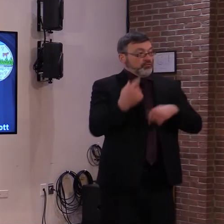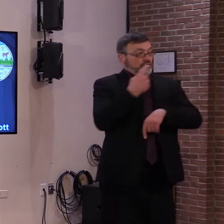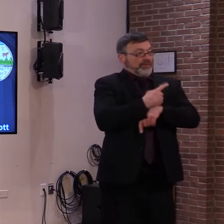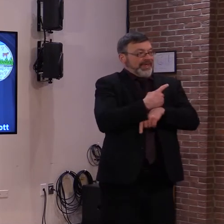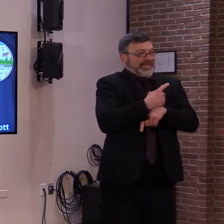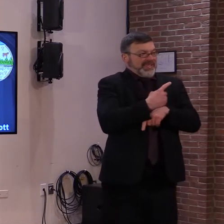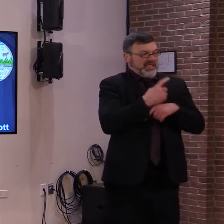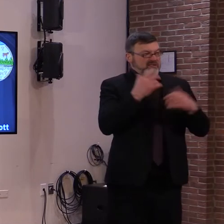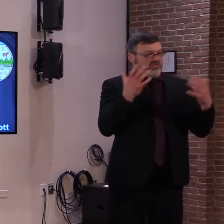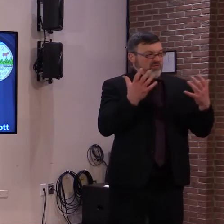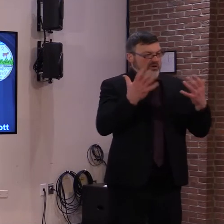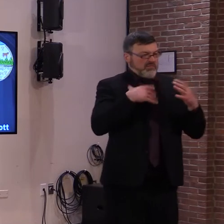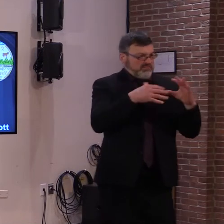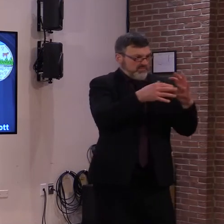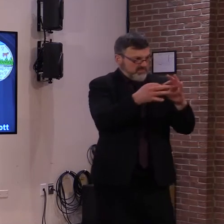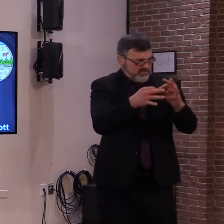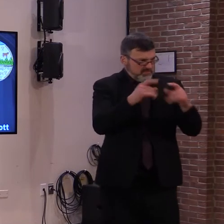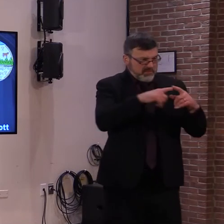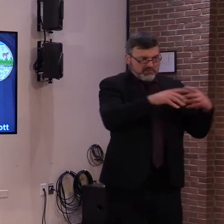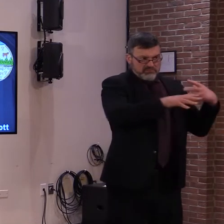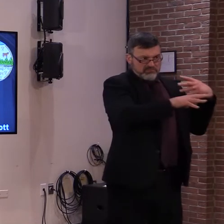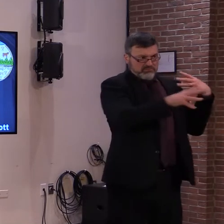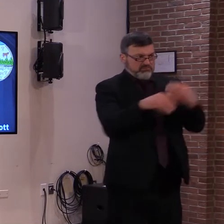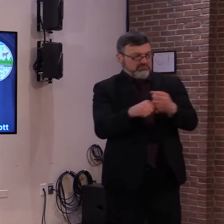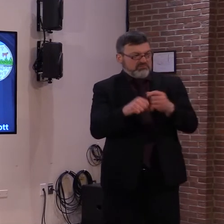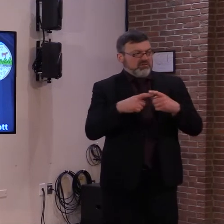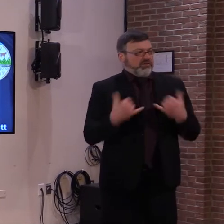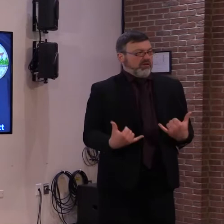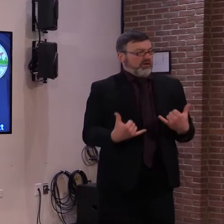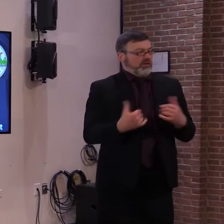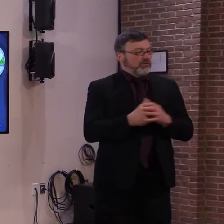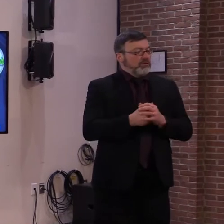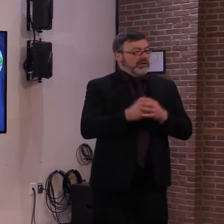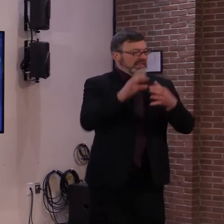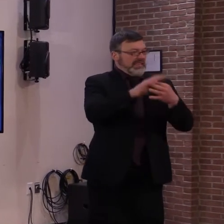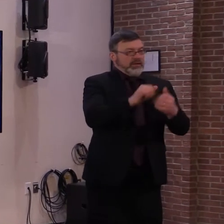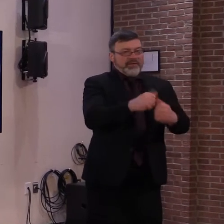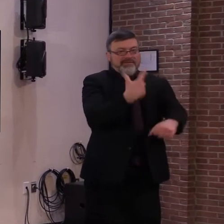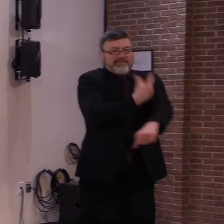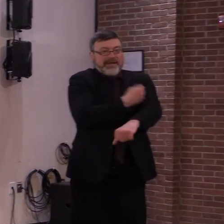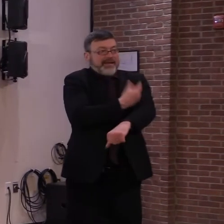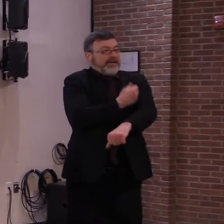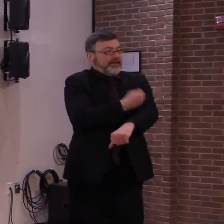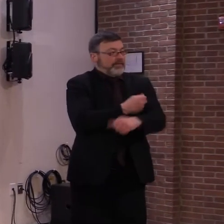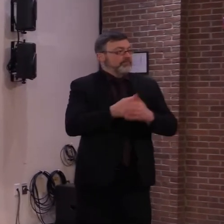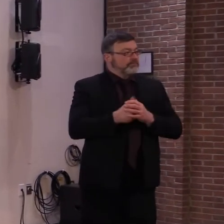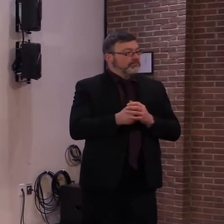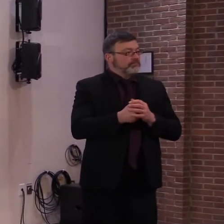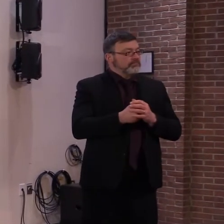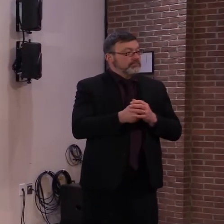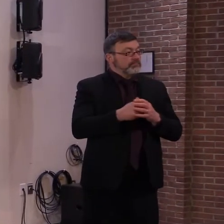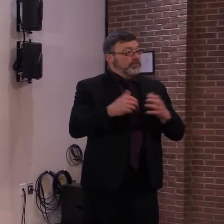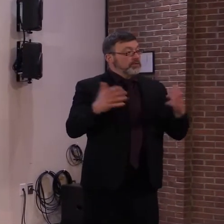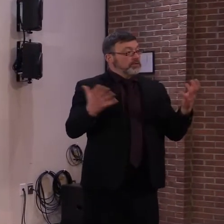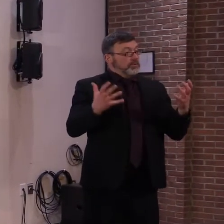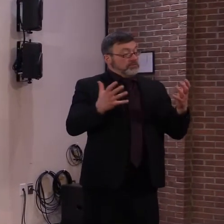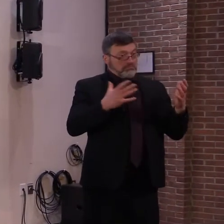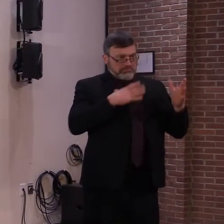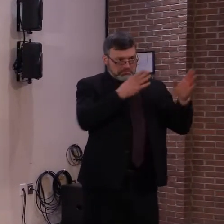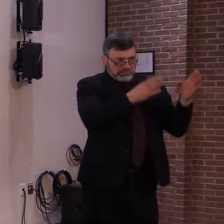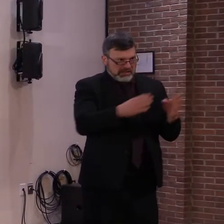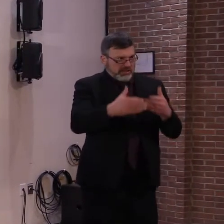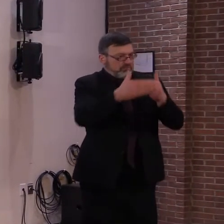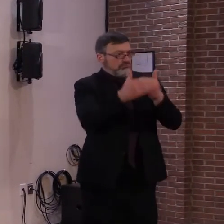on vaccines, then the plan going forward, and then talk about what will be